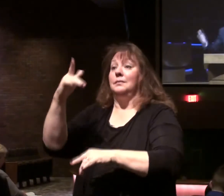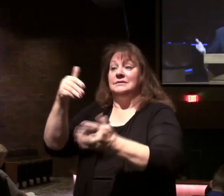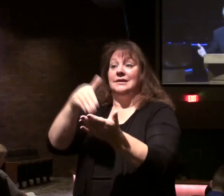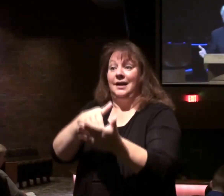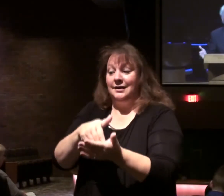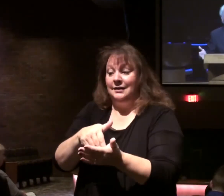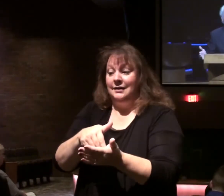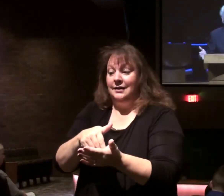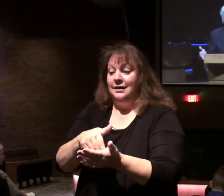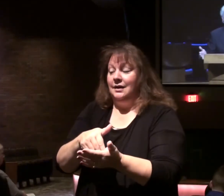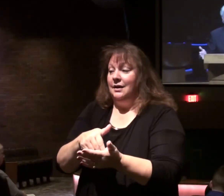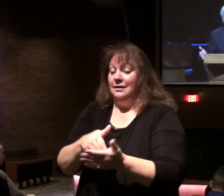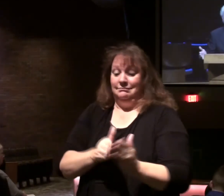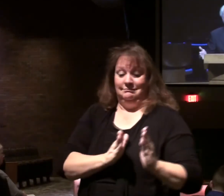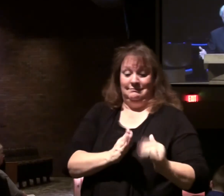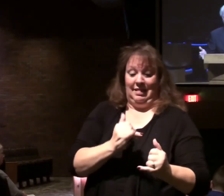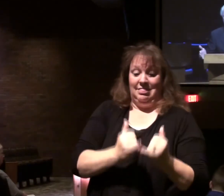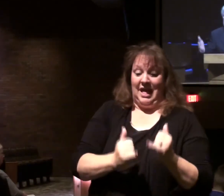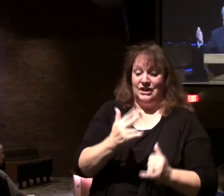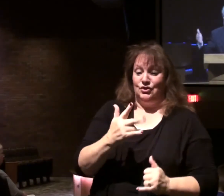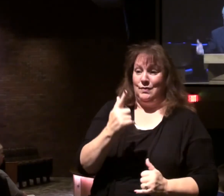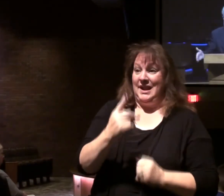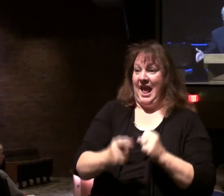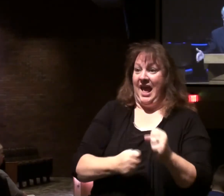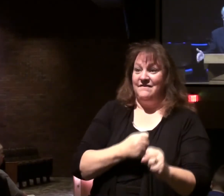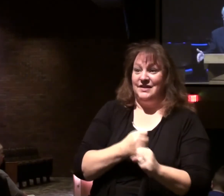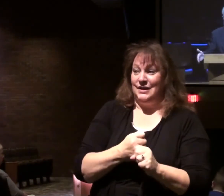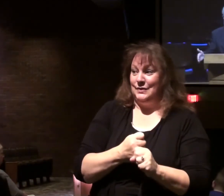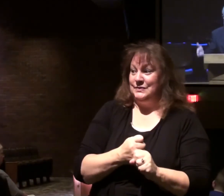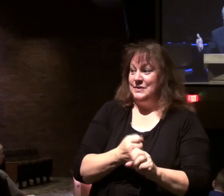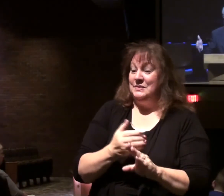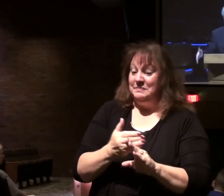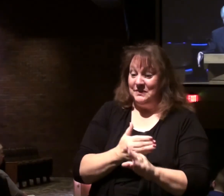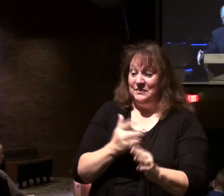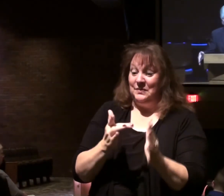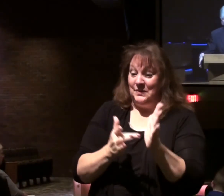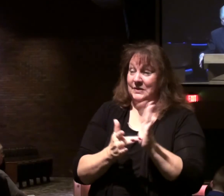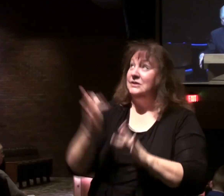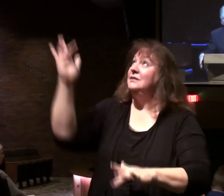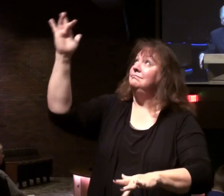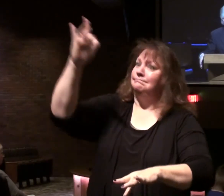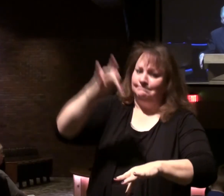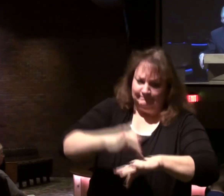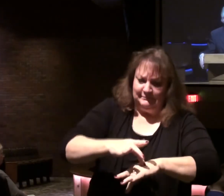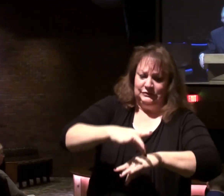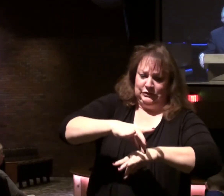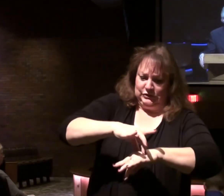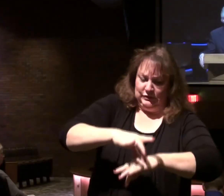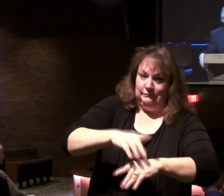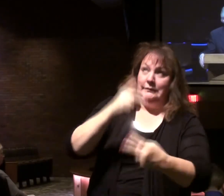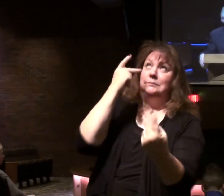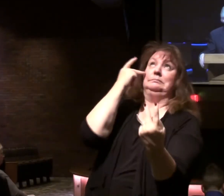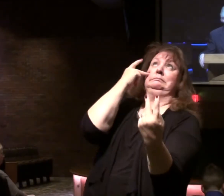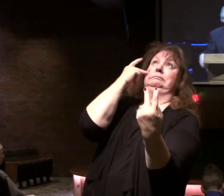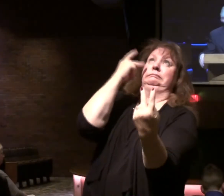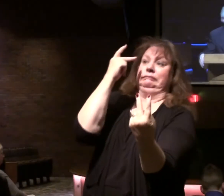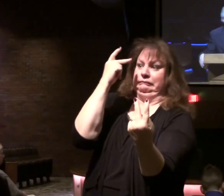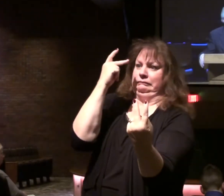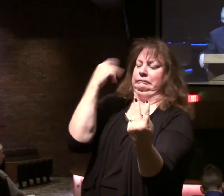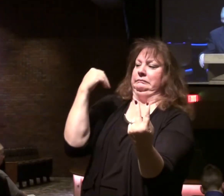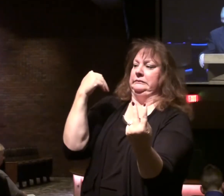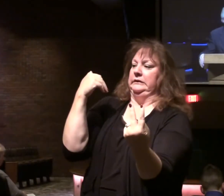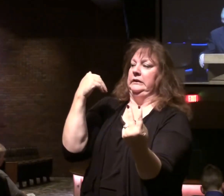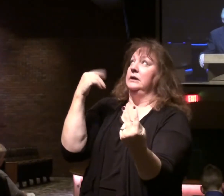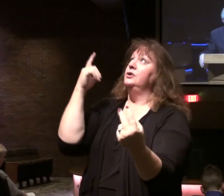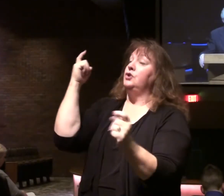Because keep in mind, we're only three and a half years away from chapter 19 and the return of Christ visibly to earth. I